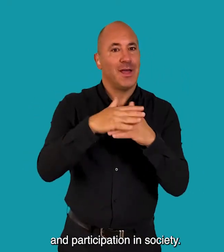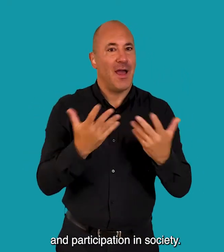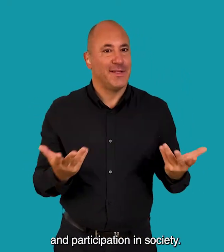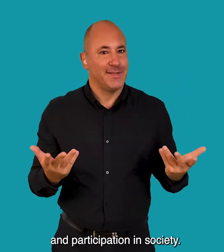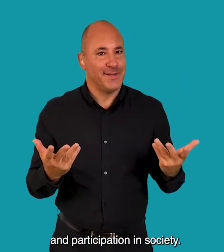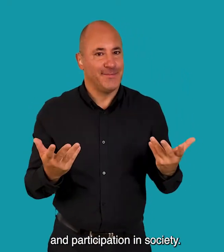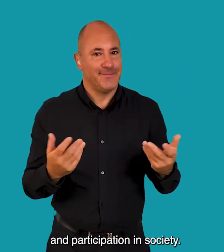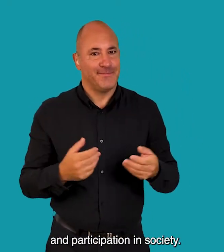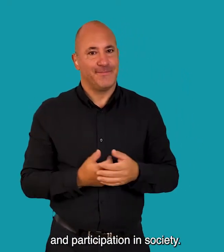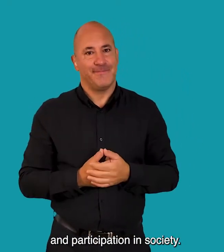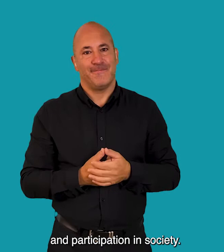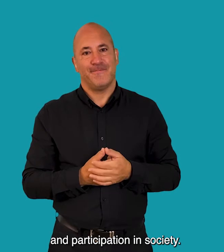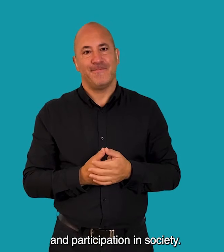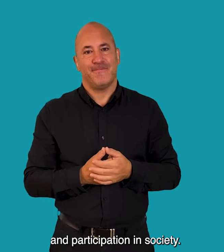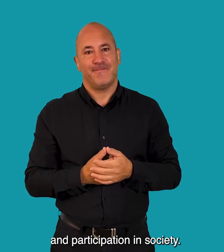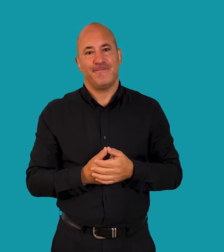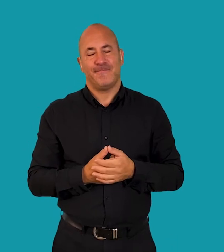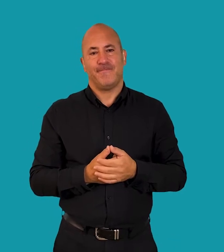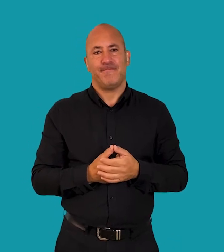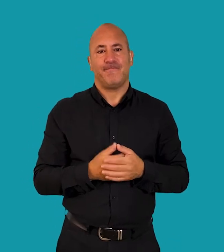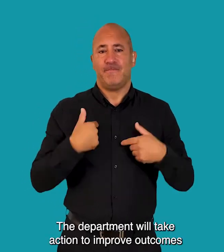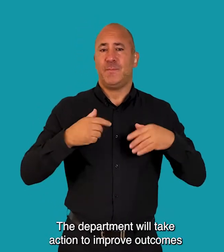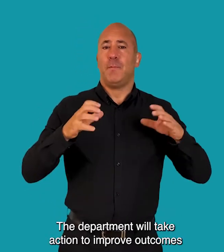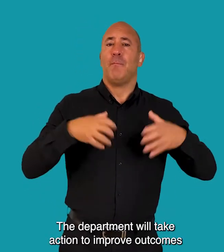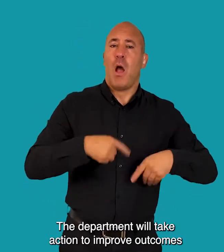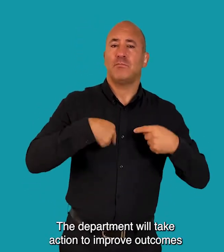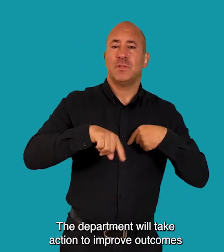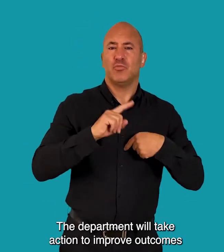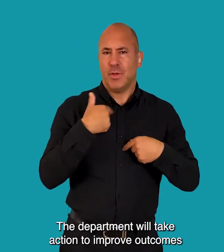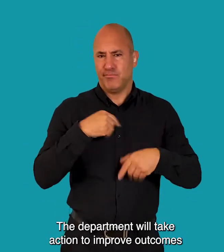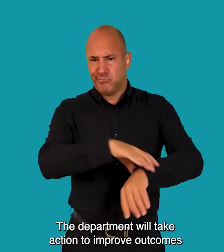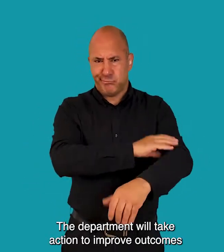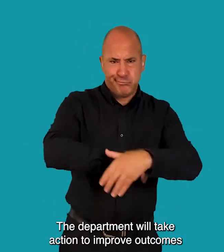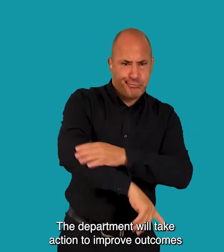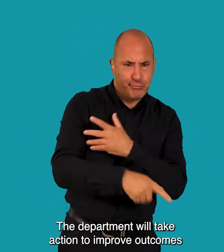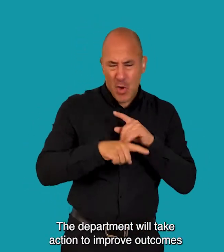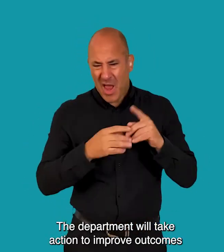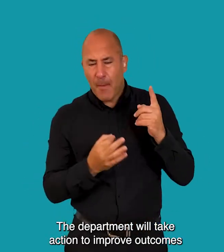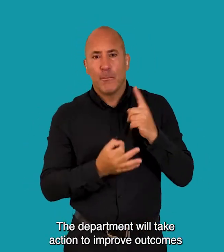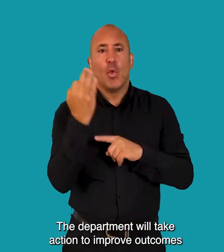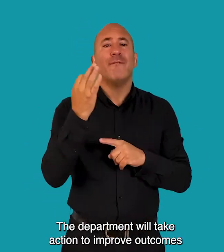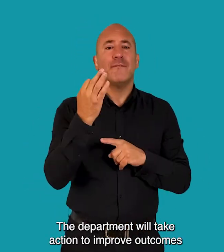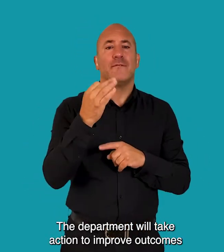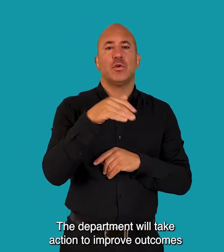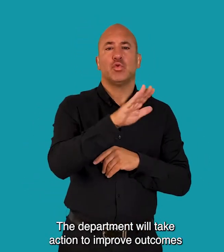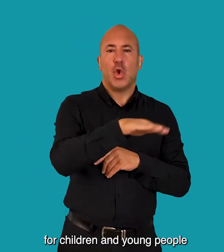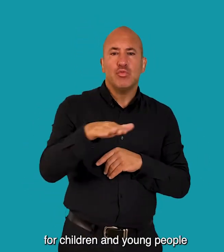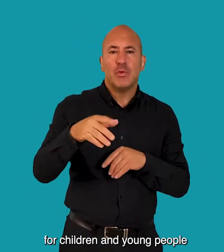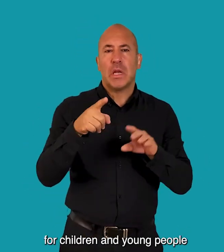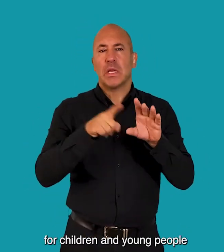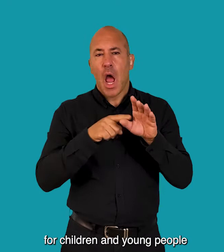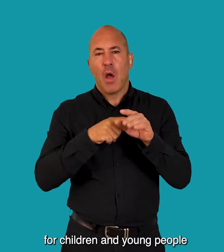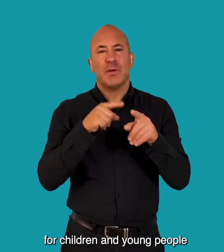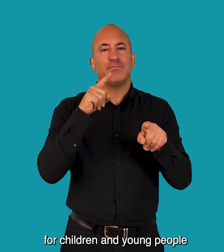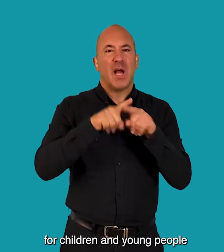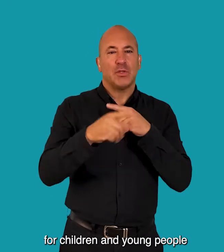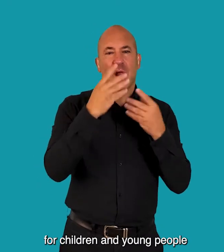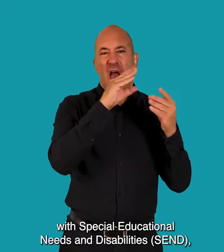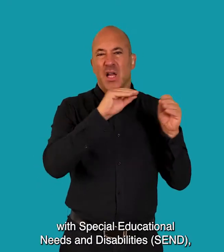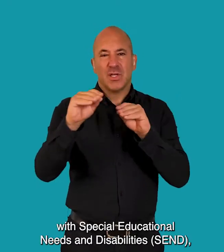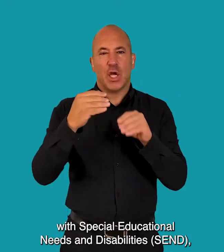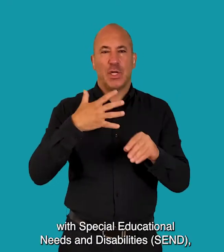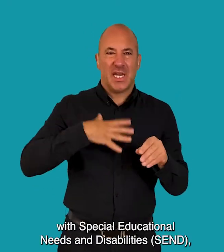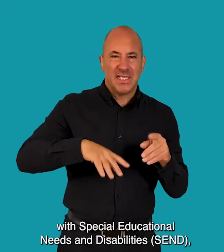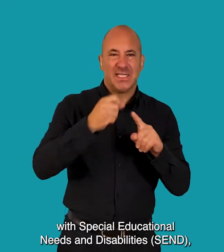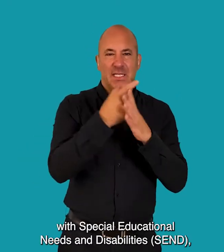and participation in society The Department will take action to improve outcomes for children and young people